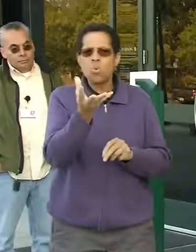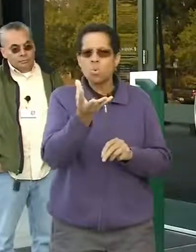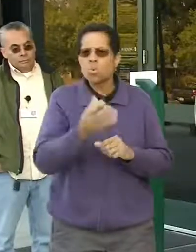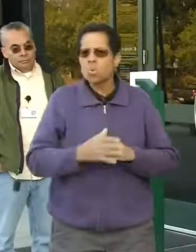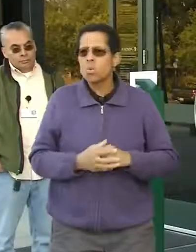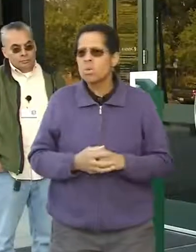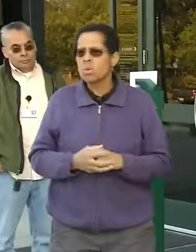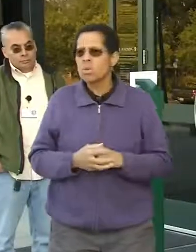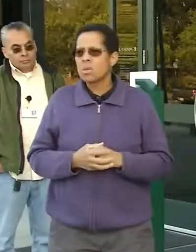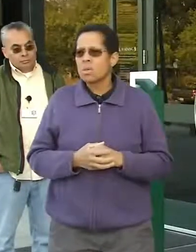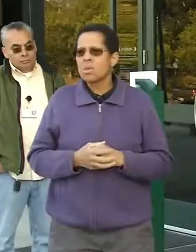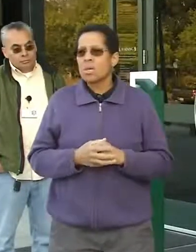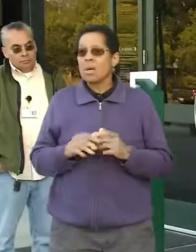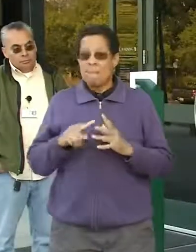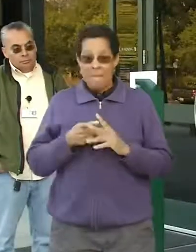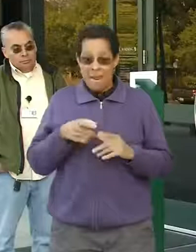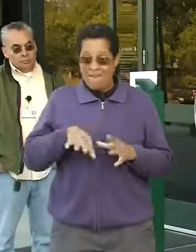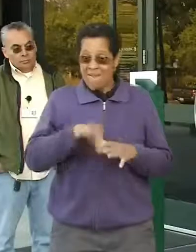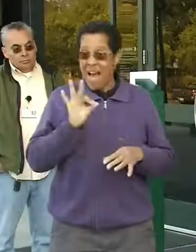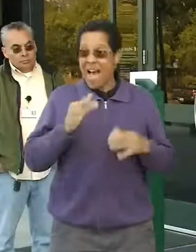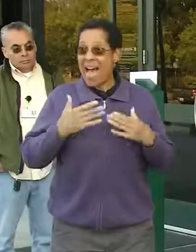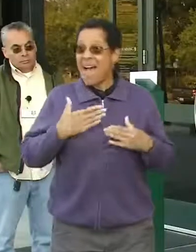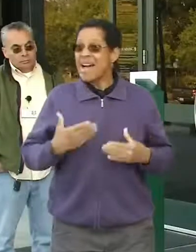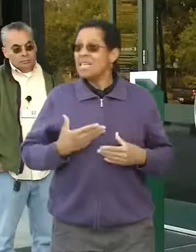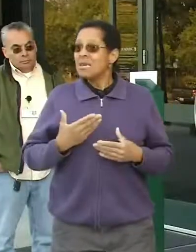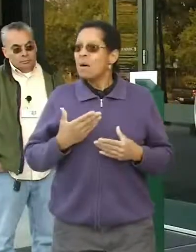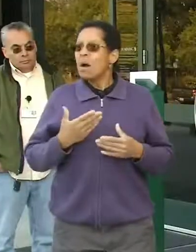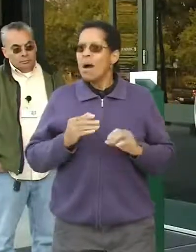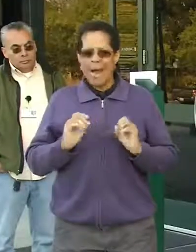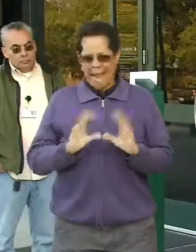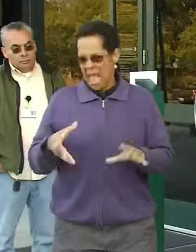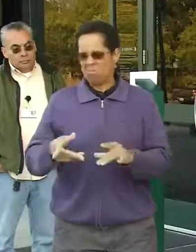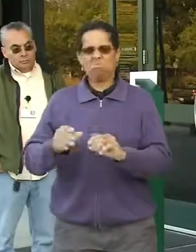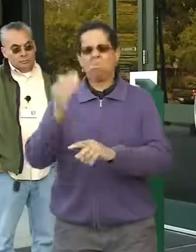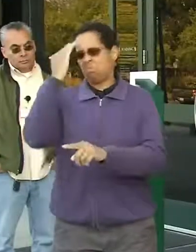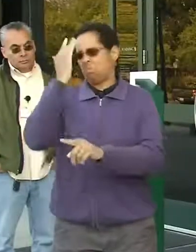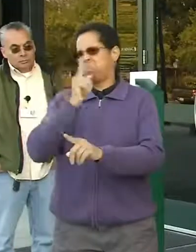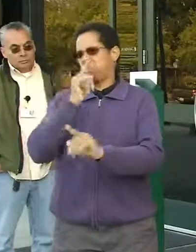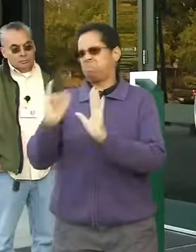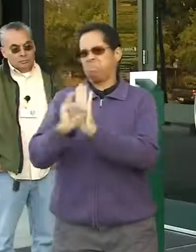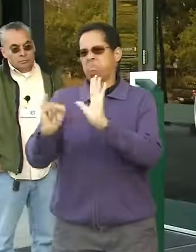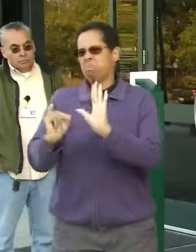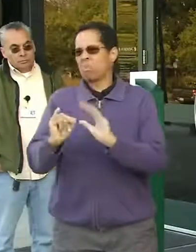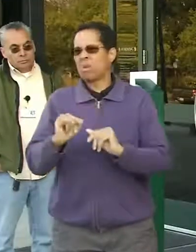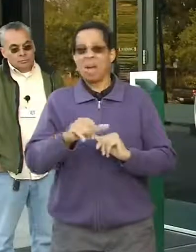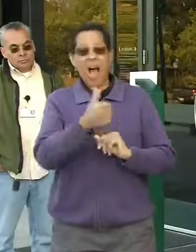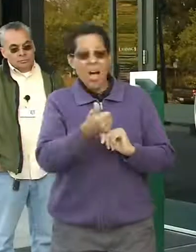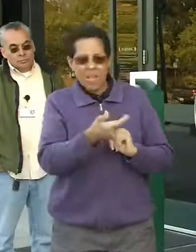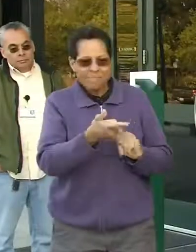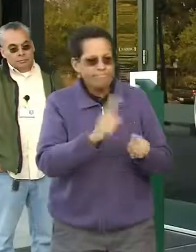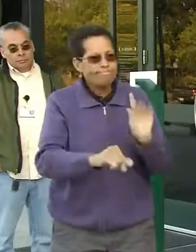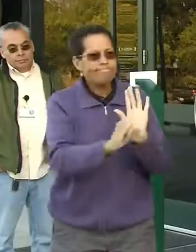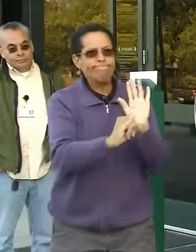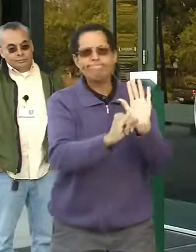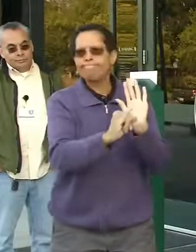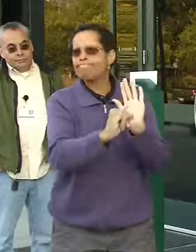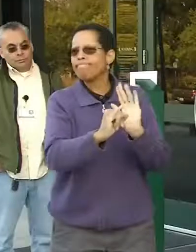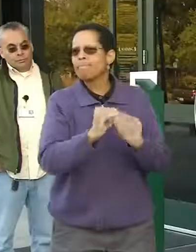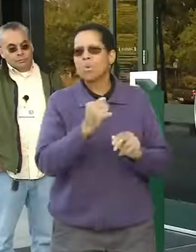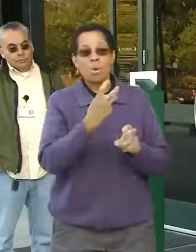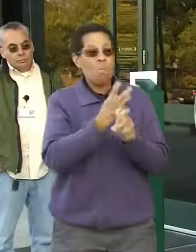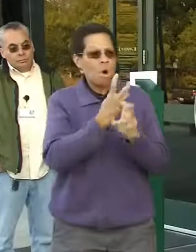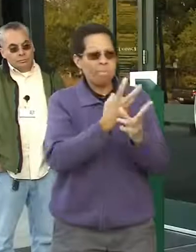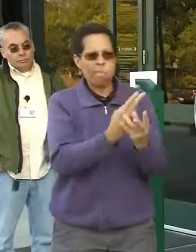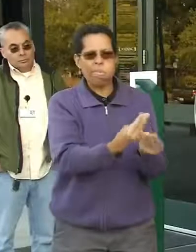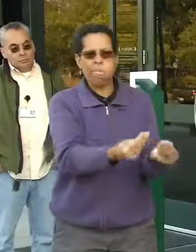and we have found bodies that were nothing more than ash and bones. One of the ways that we make IDs in those cases is